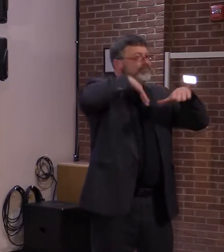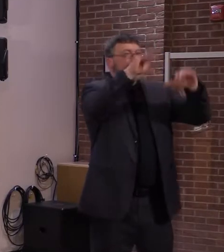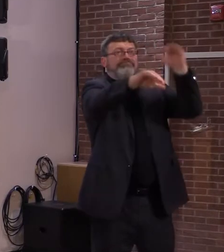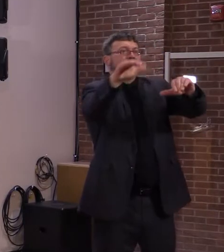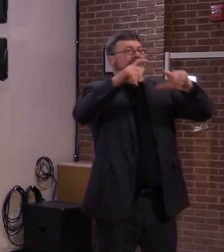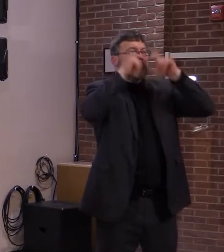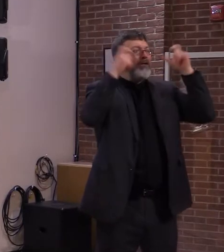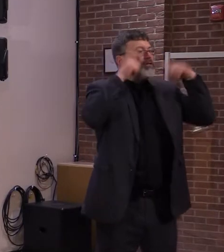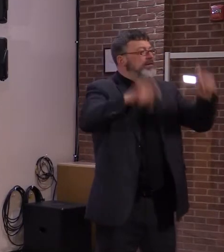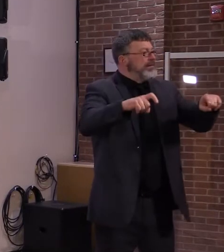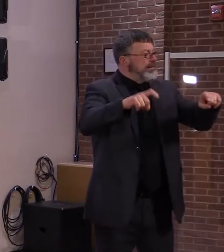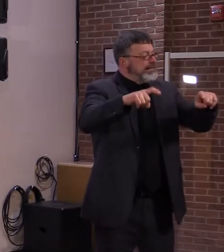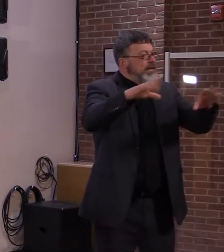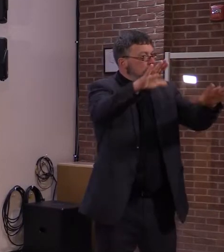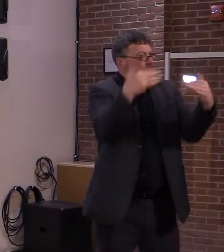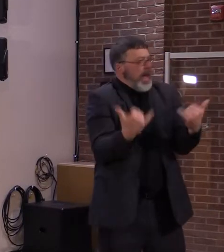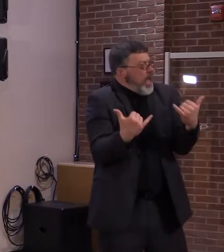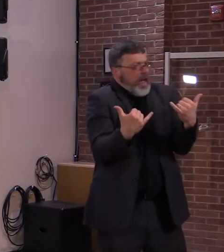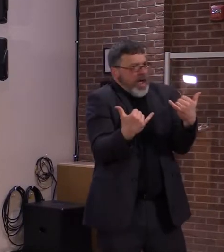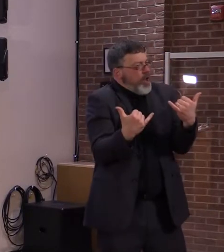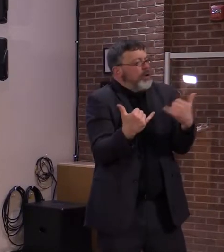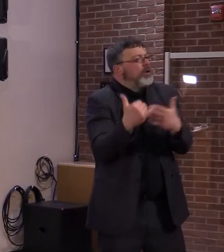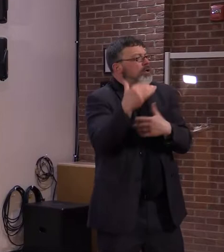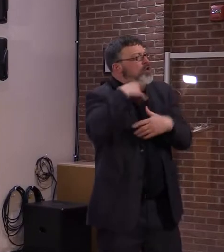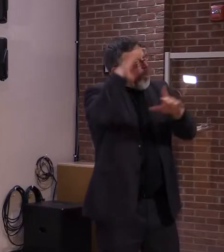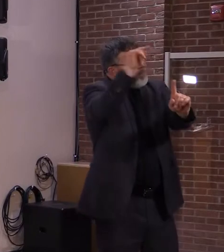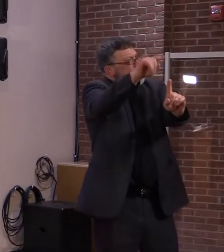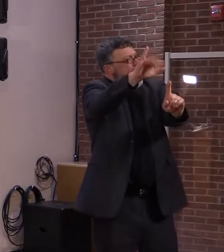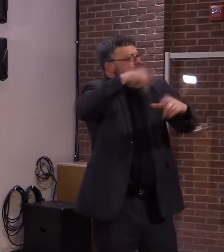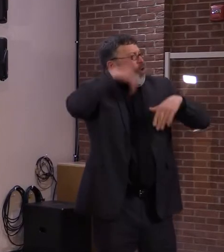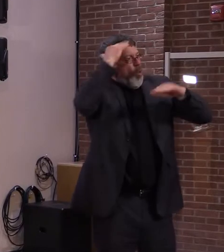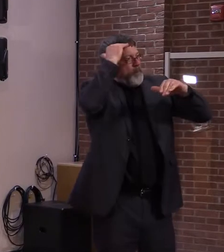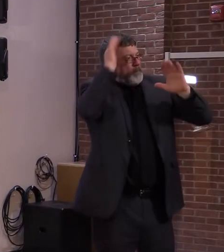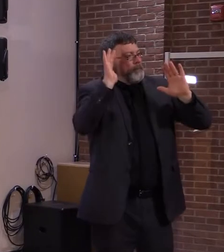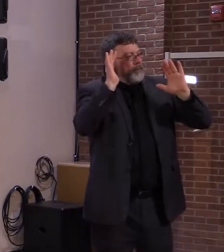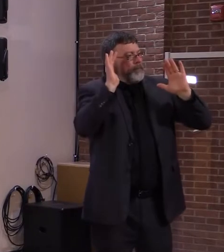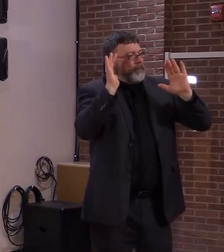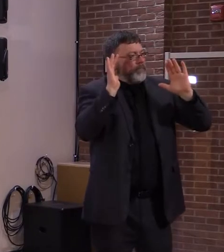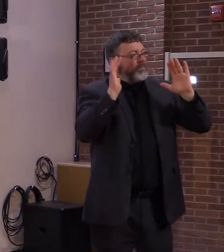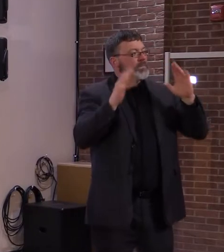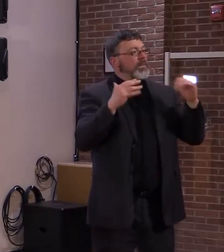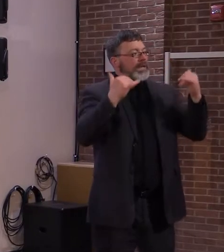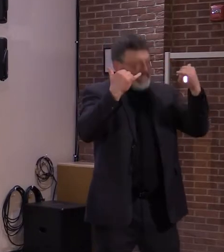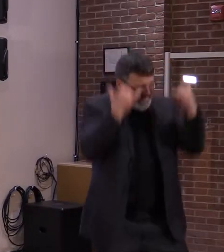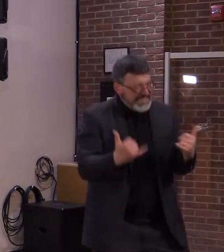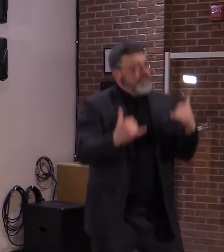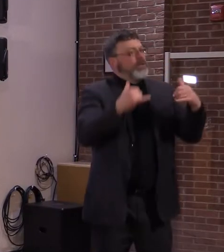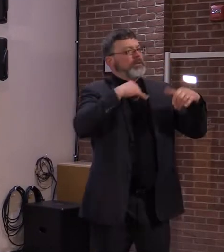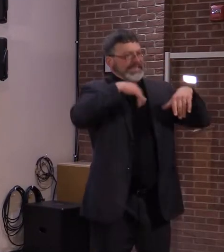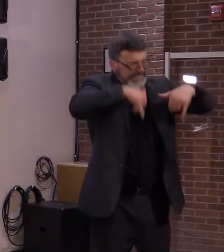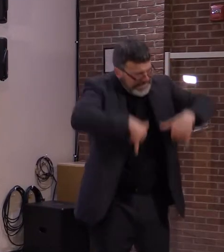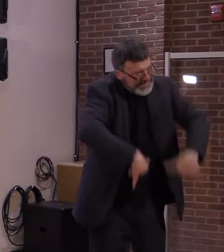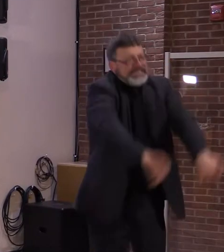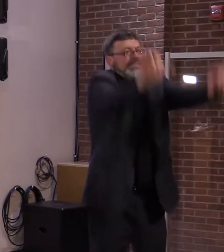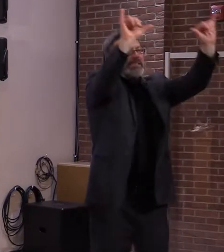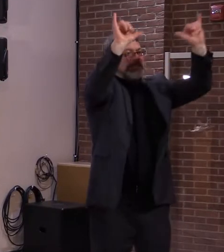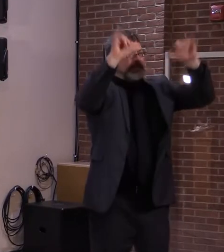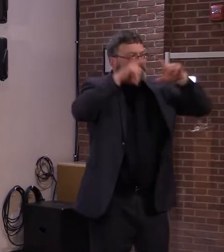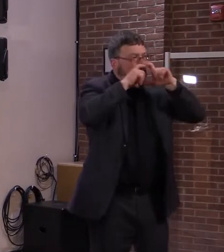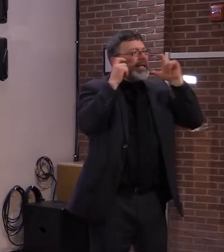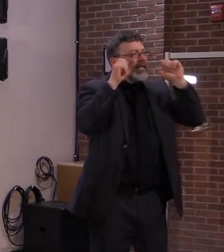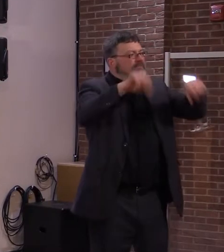all depends on Vermonters continuing to get vaccinated. So again, there are appointments available all over the state,